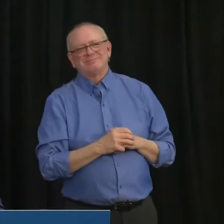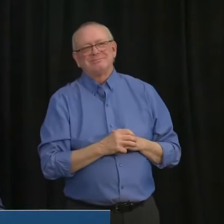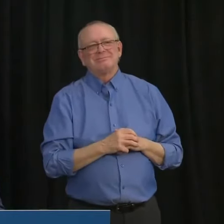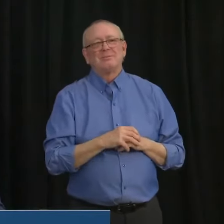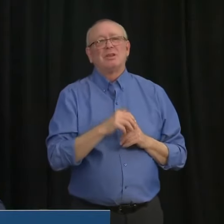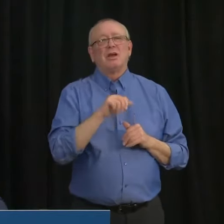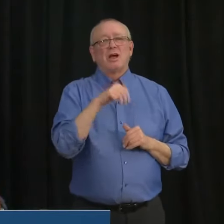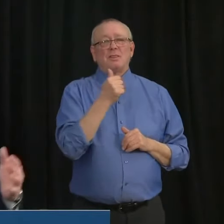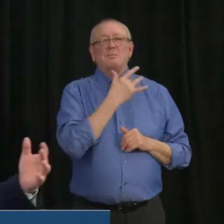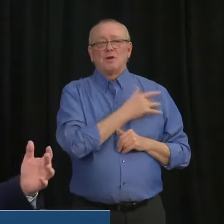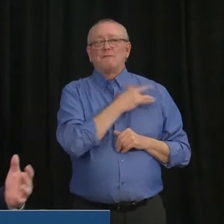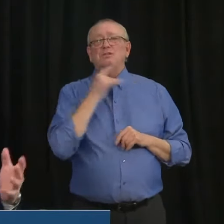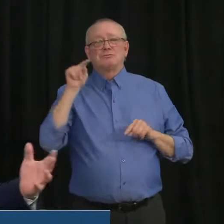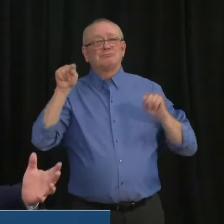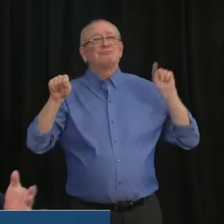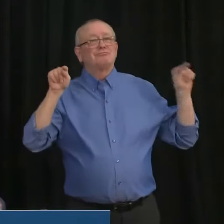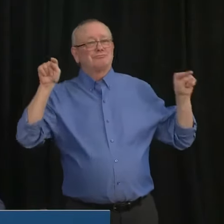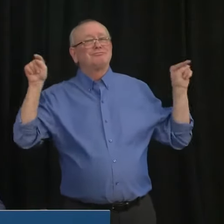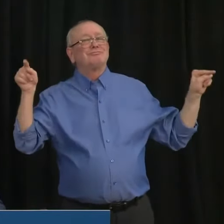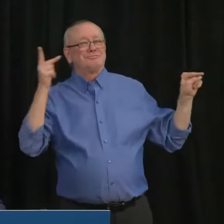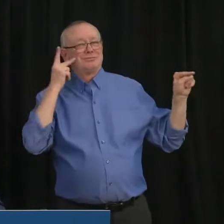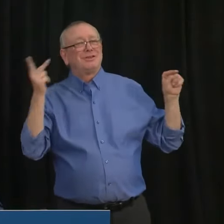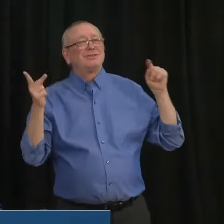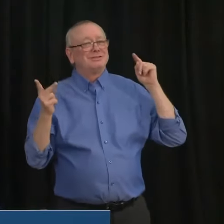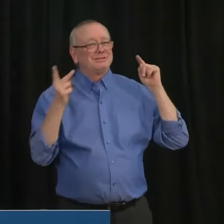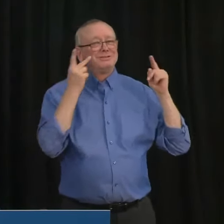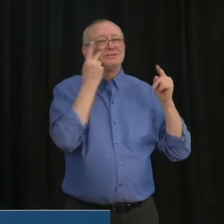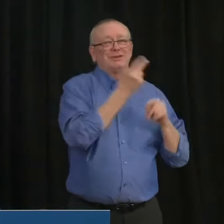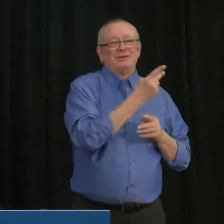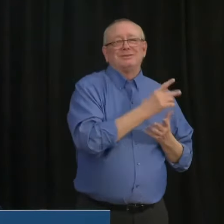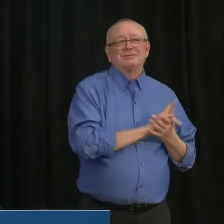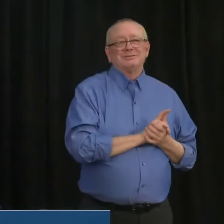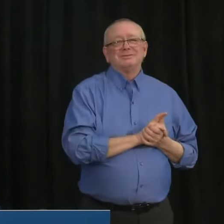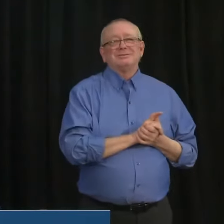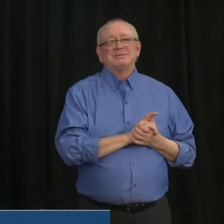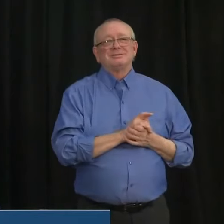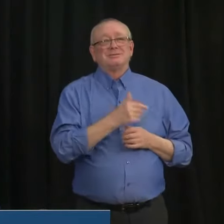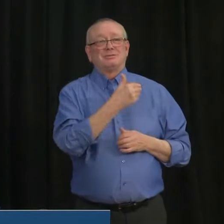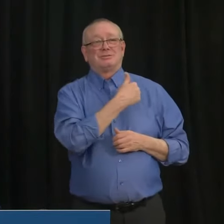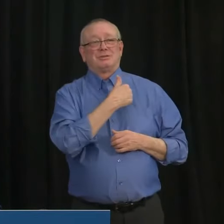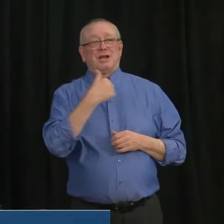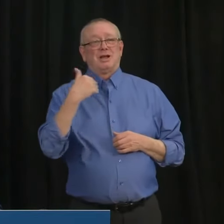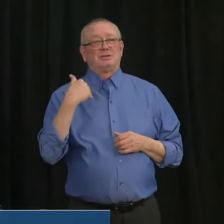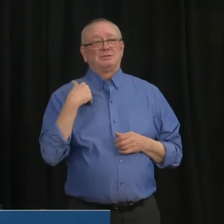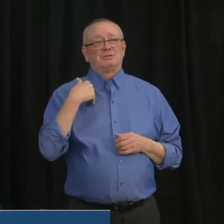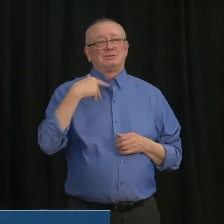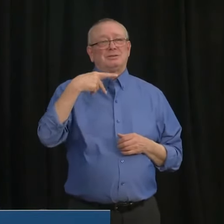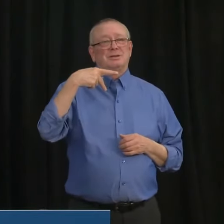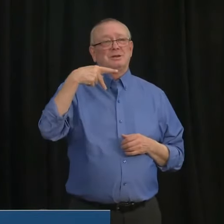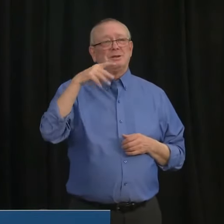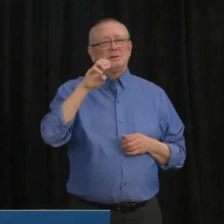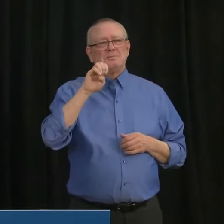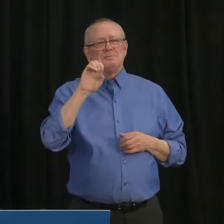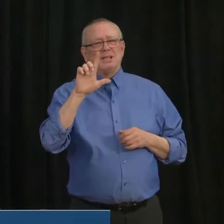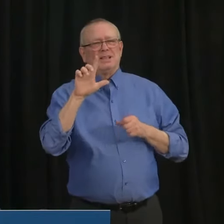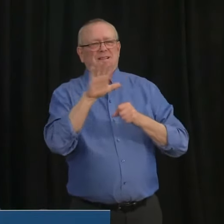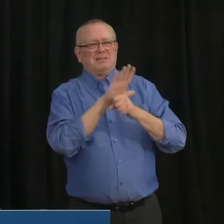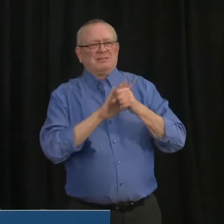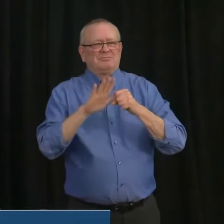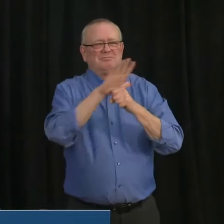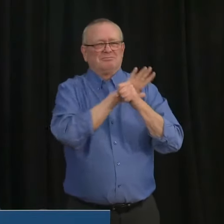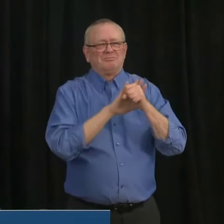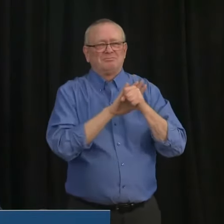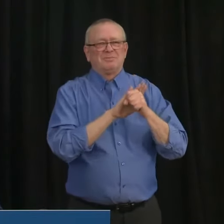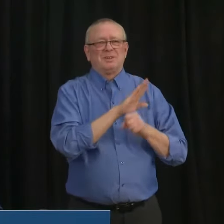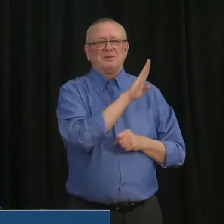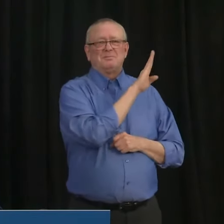Um, I know specifically in the Peel region of Ontario and in the, uh, Fraser Valley region of British